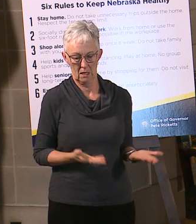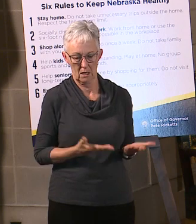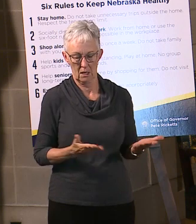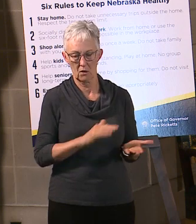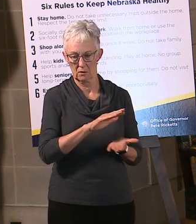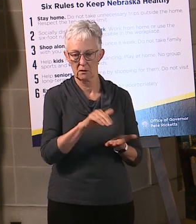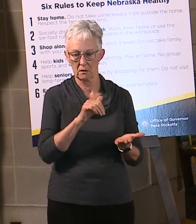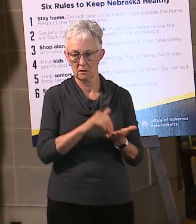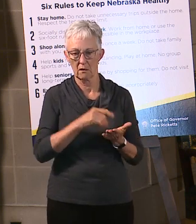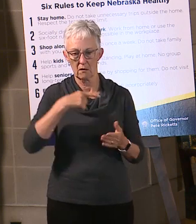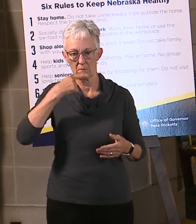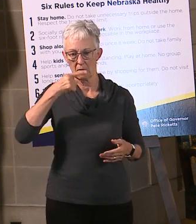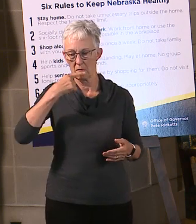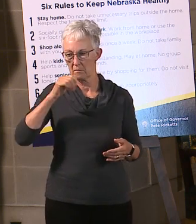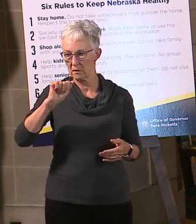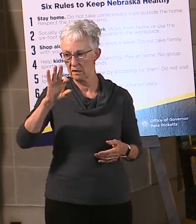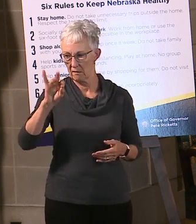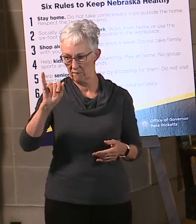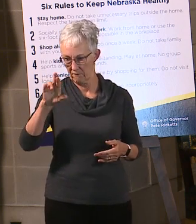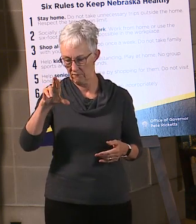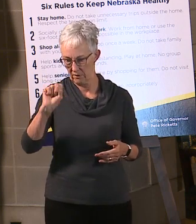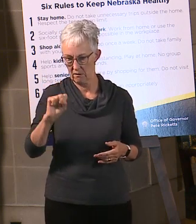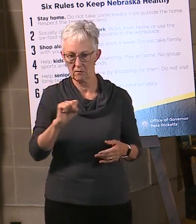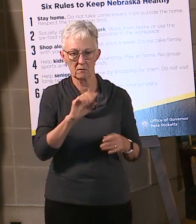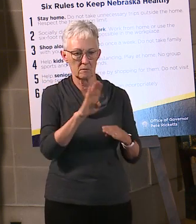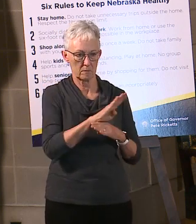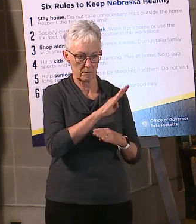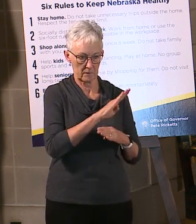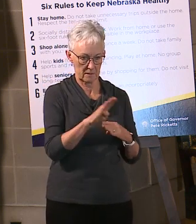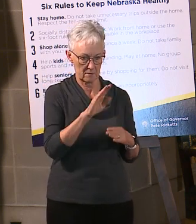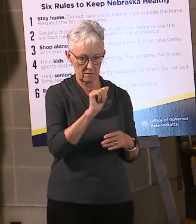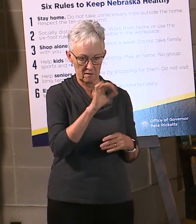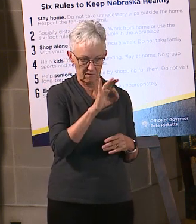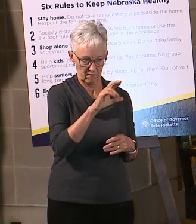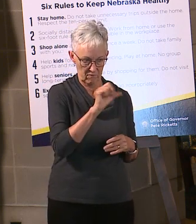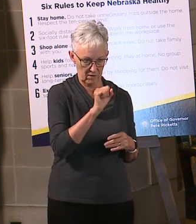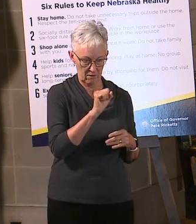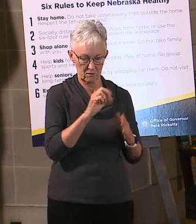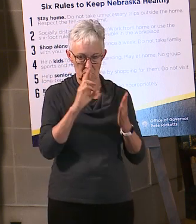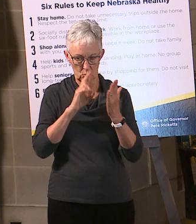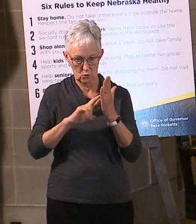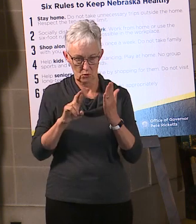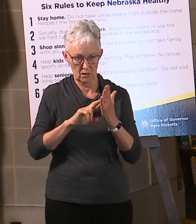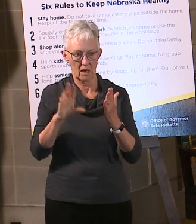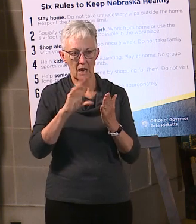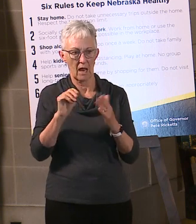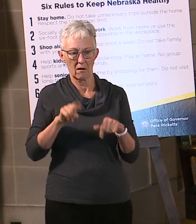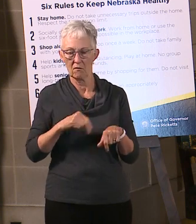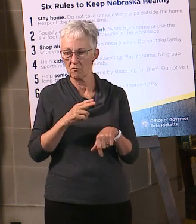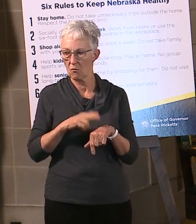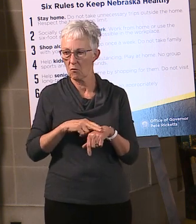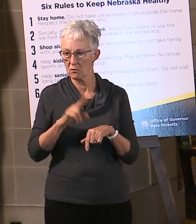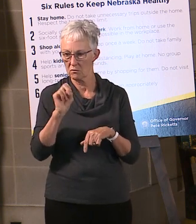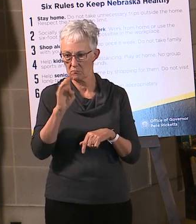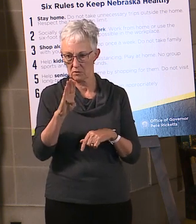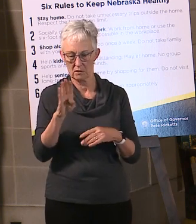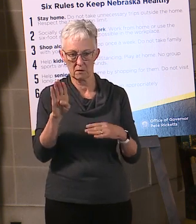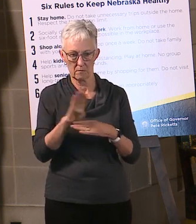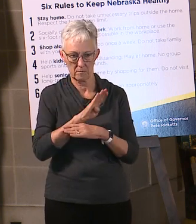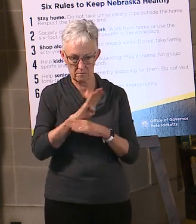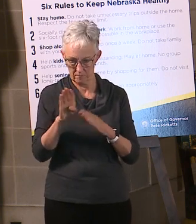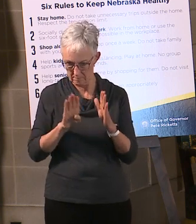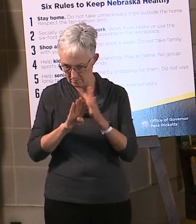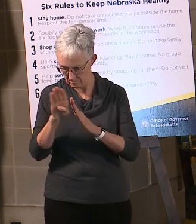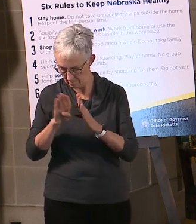at UNL, the Bureau of Business Research, and of course, the Nebraska Business Development Center. The